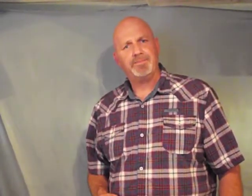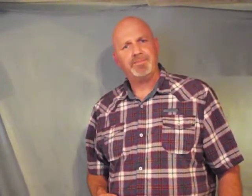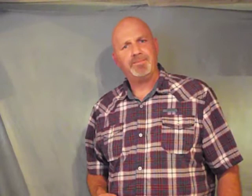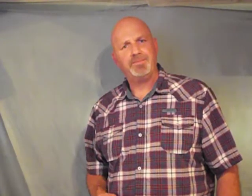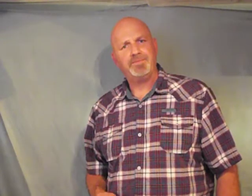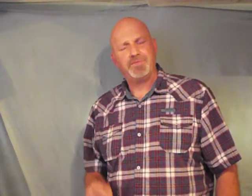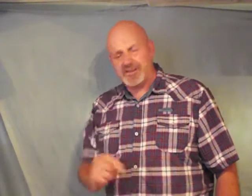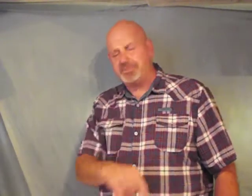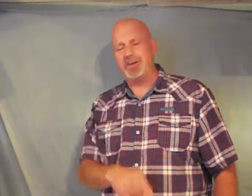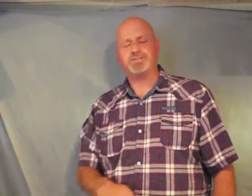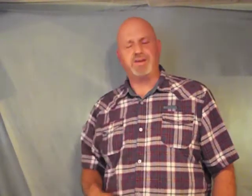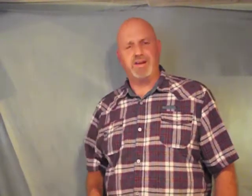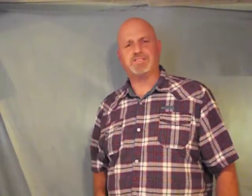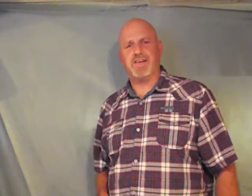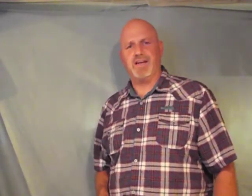this ministry does that